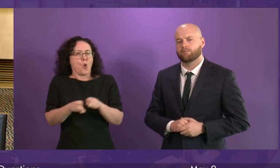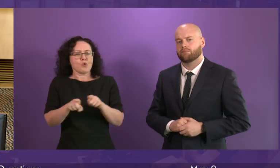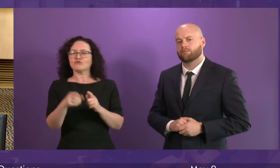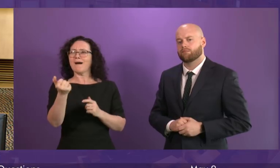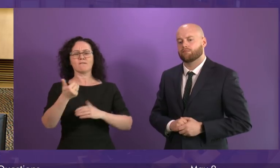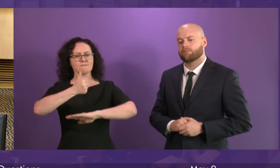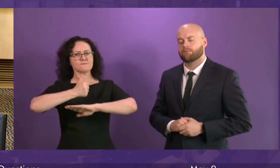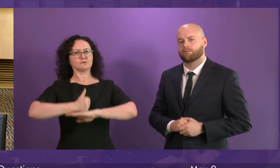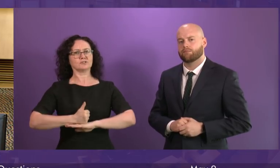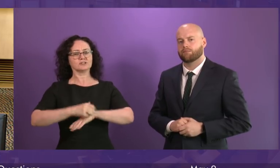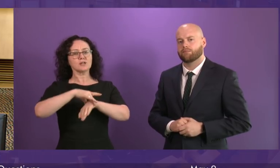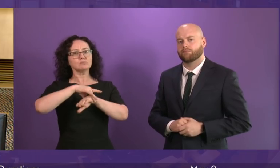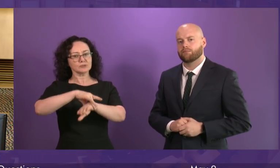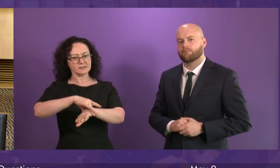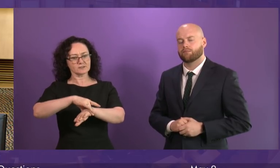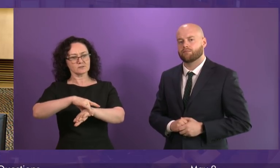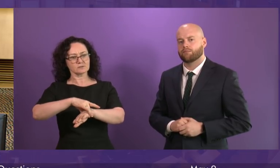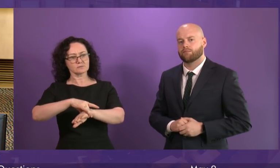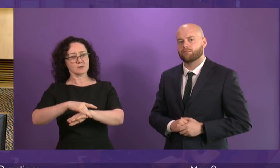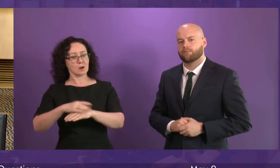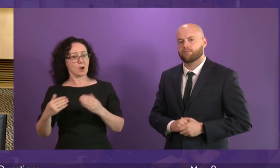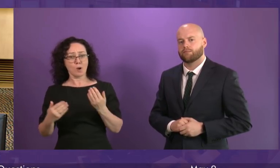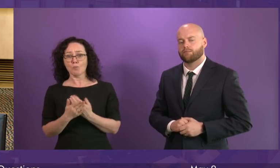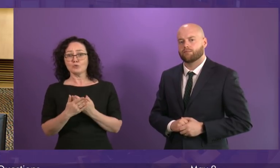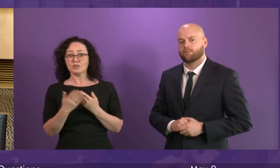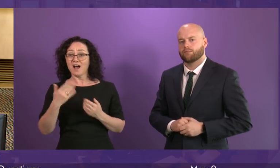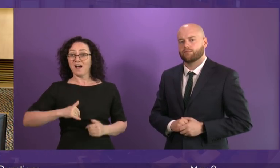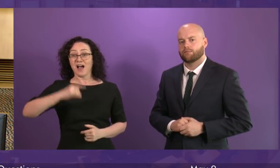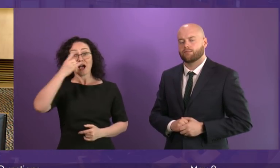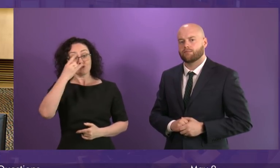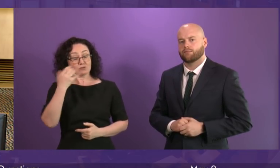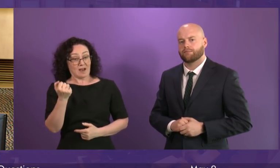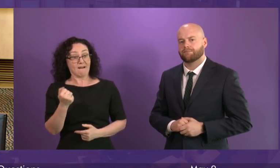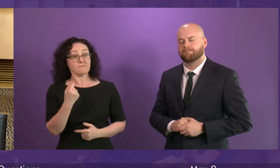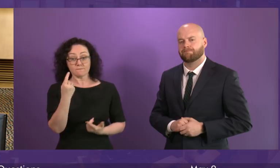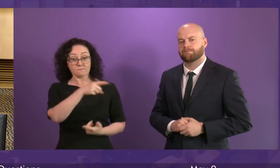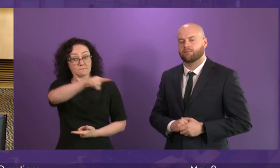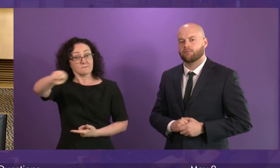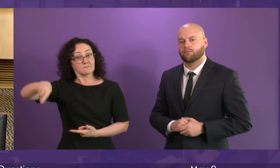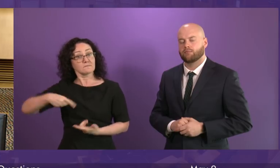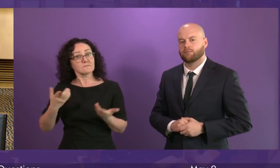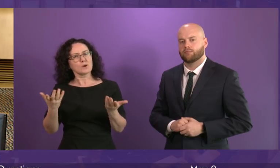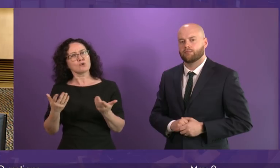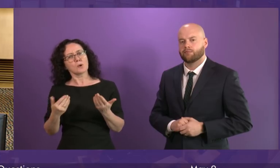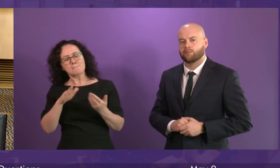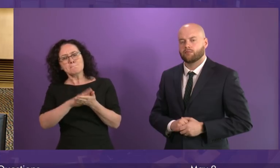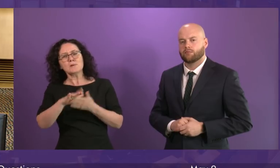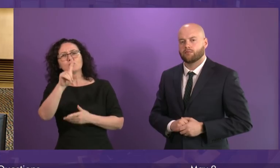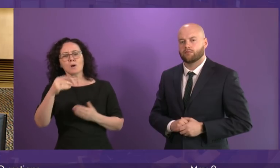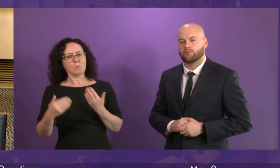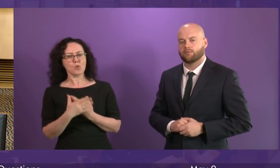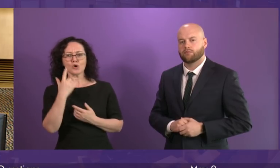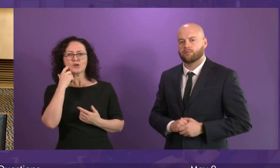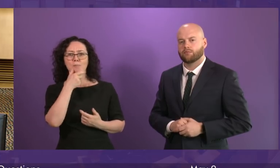available at the vast majority of secondary schools across our country. That is also increasing. So more of our young people are leaving